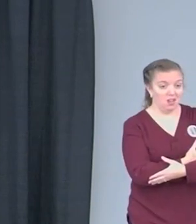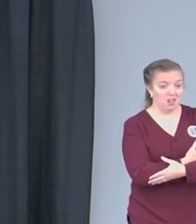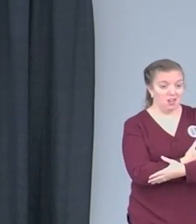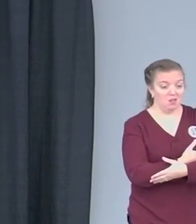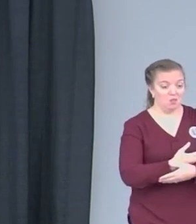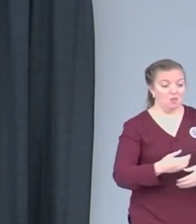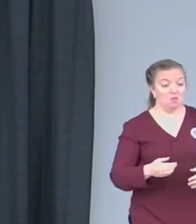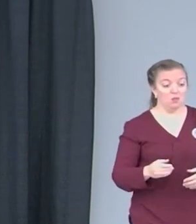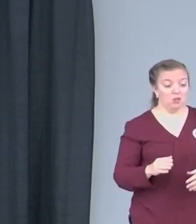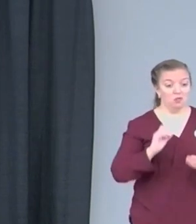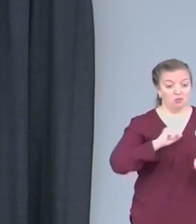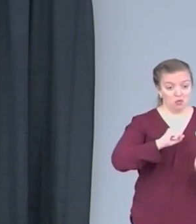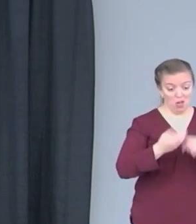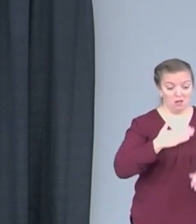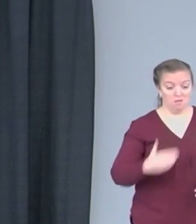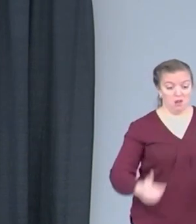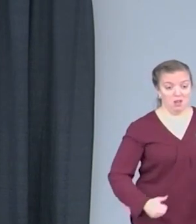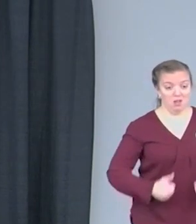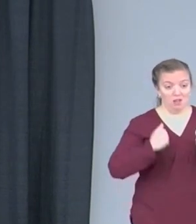change my life forever.